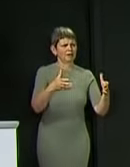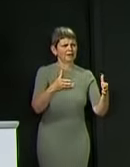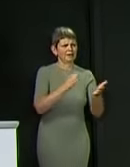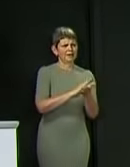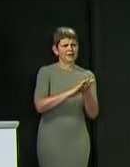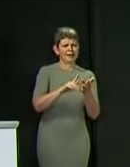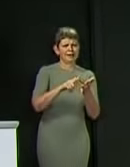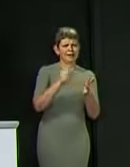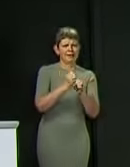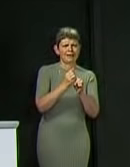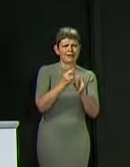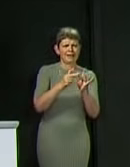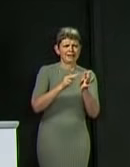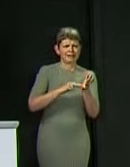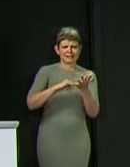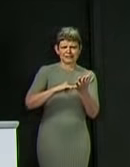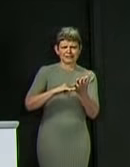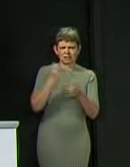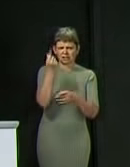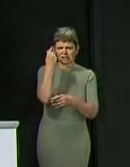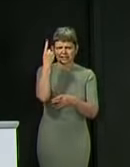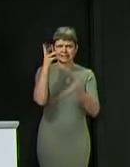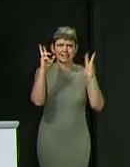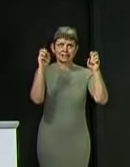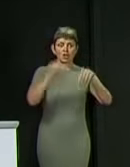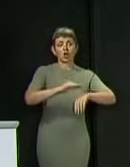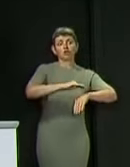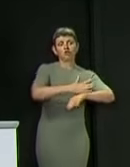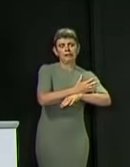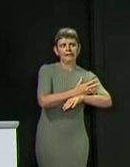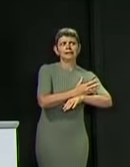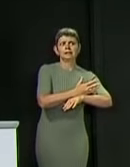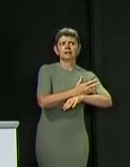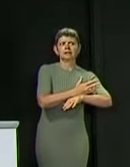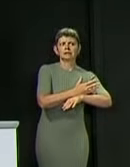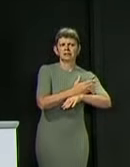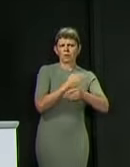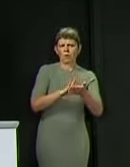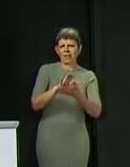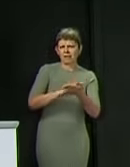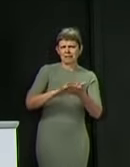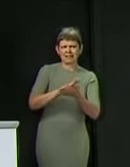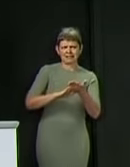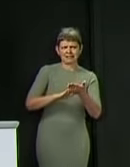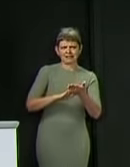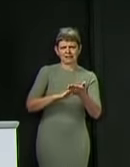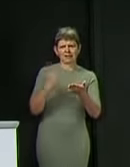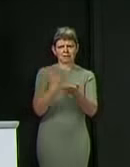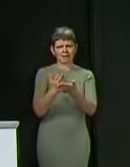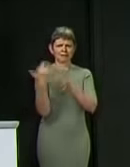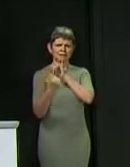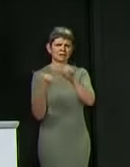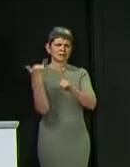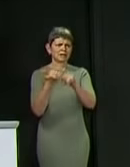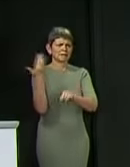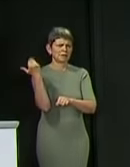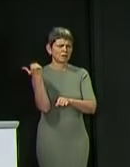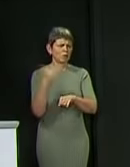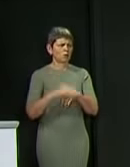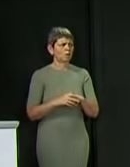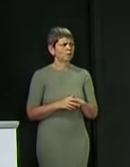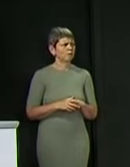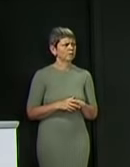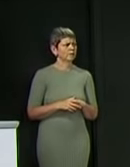to understand what either green or wellbeing economics actually mean? And finally, why was